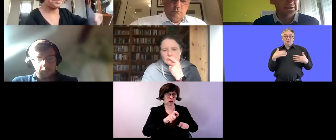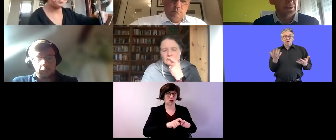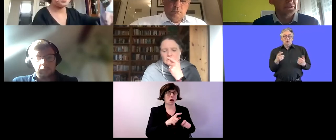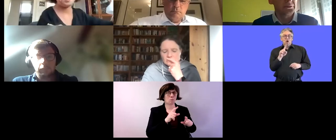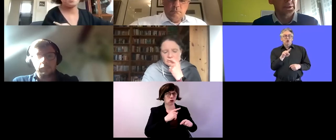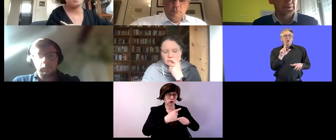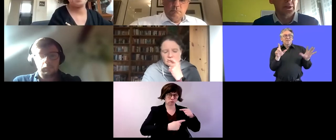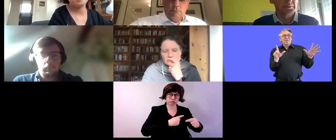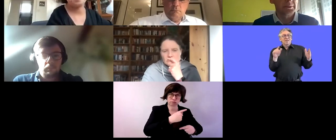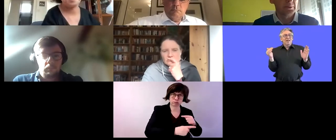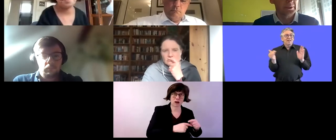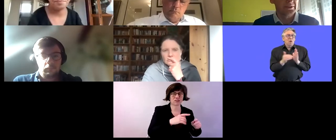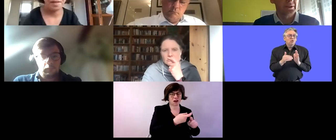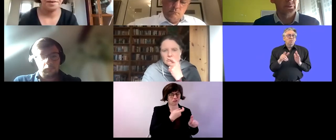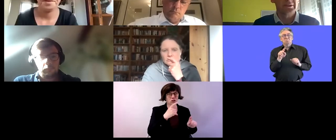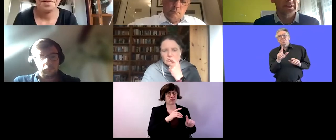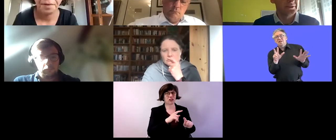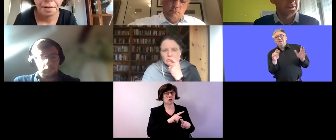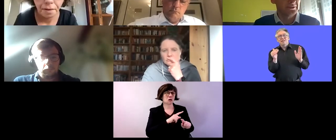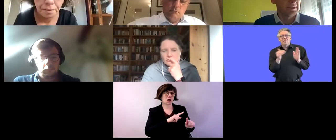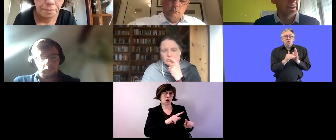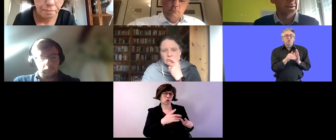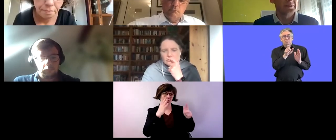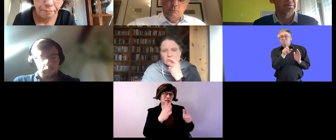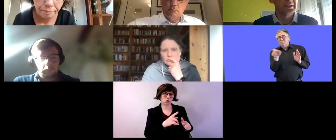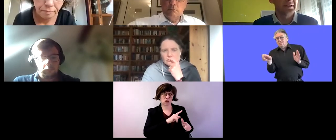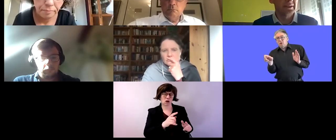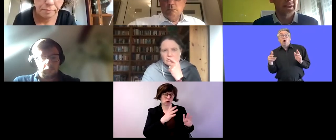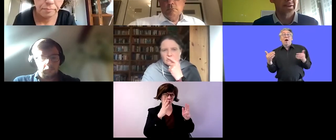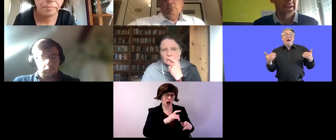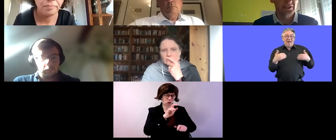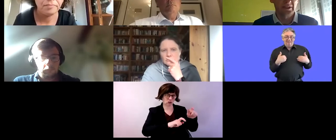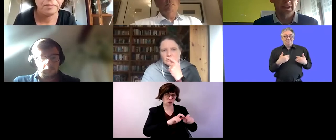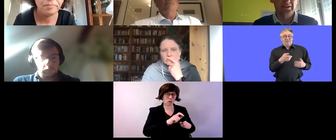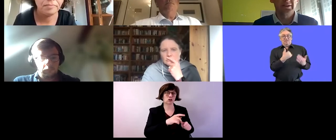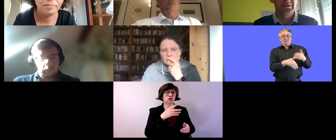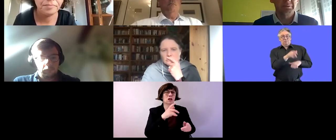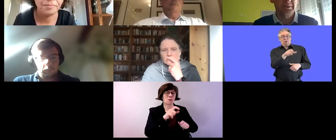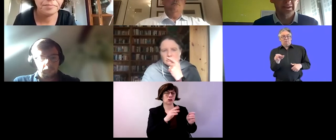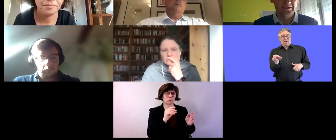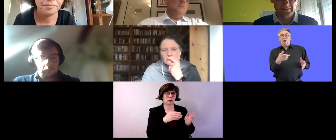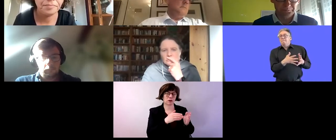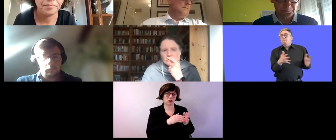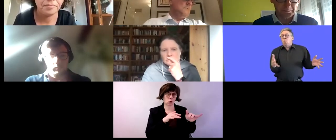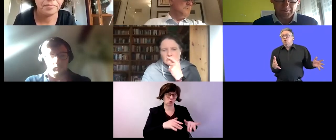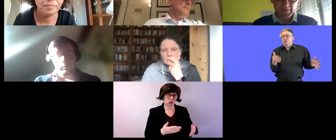18 000 people are people with with disabilities disabilities and mainly intellectual disabilities